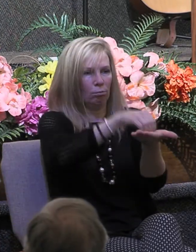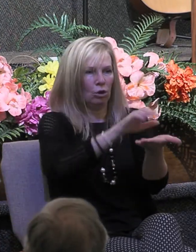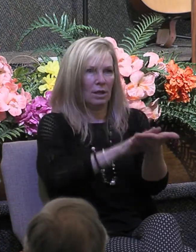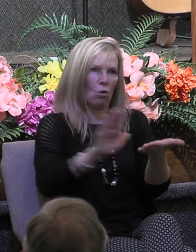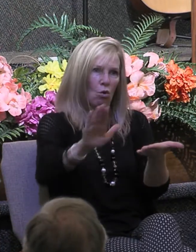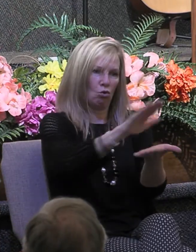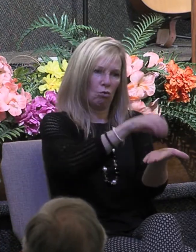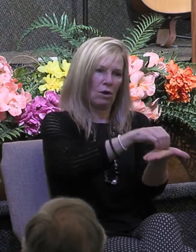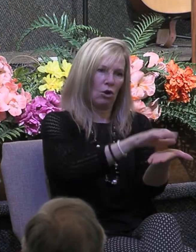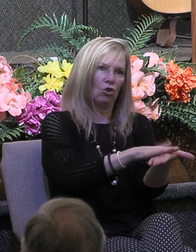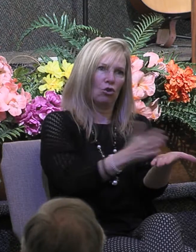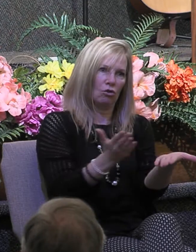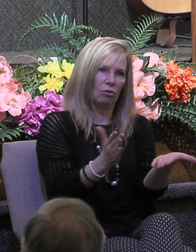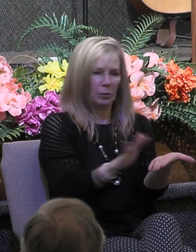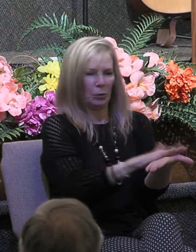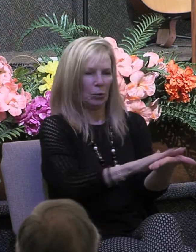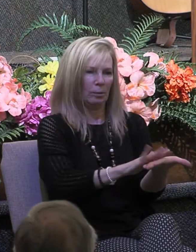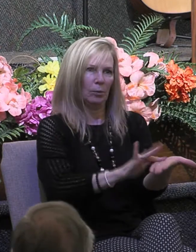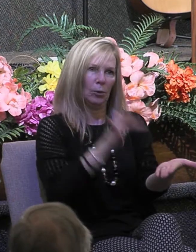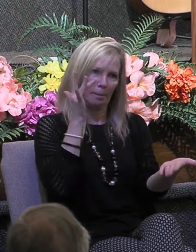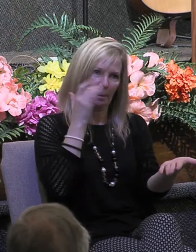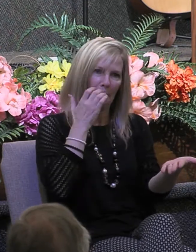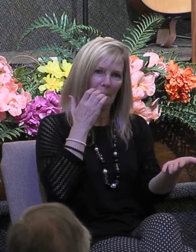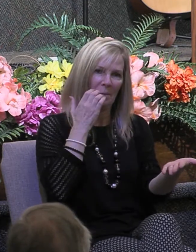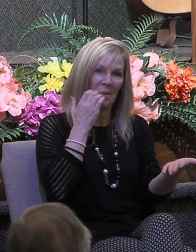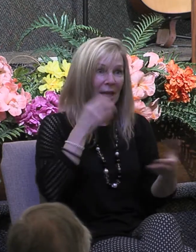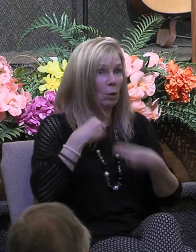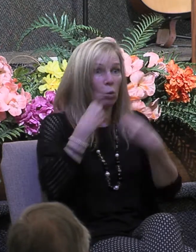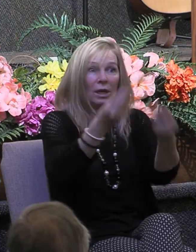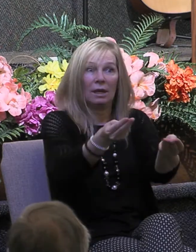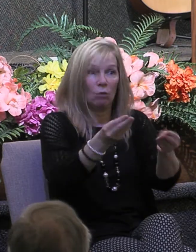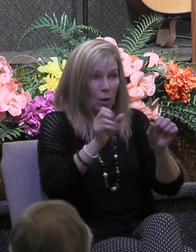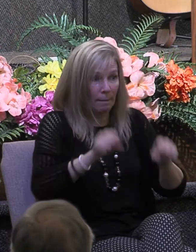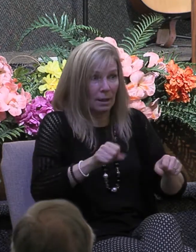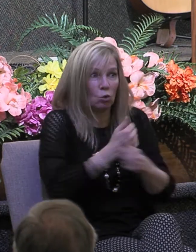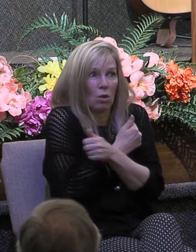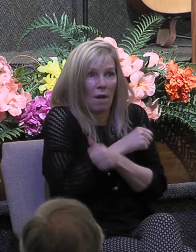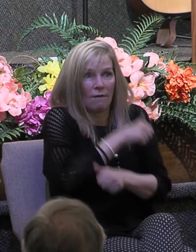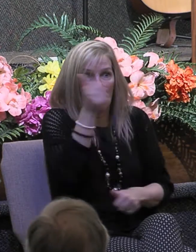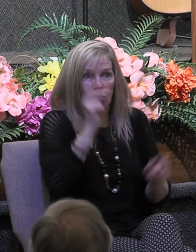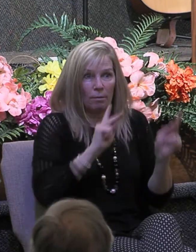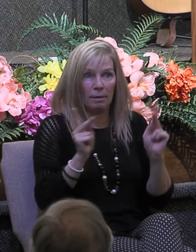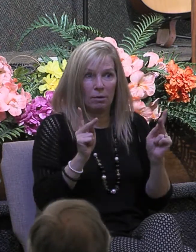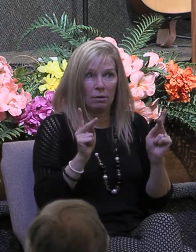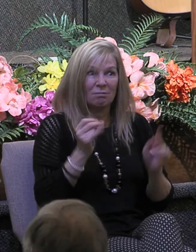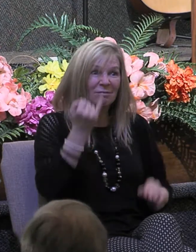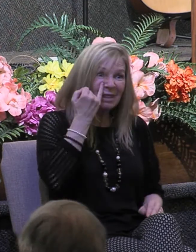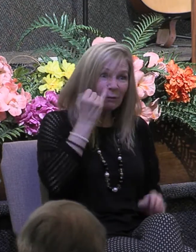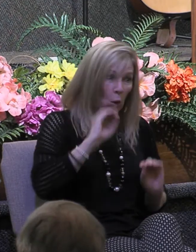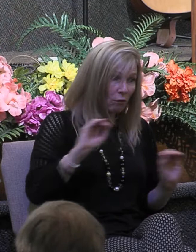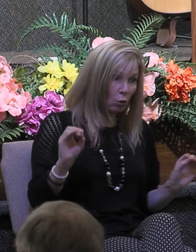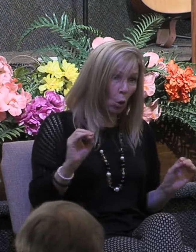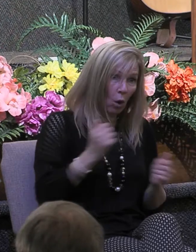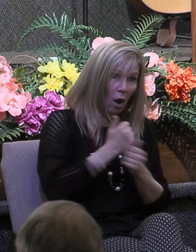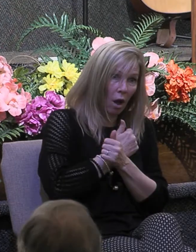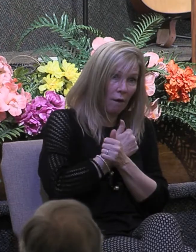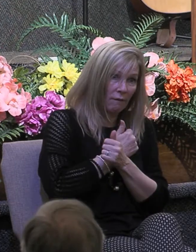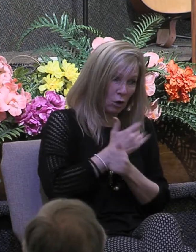the capacity to love others if you have no love at all in your heart especially for God's people you're not a Christian the Bible says